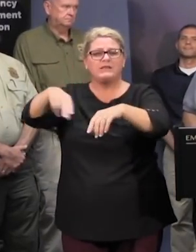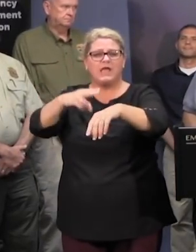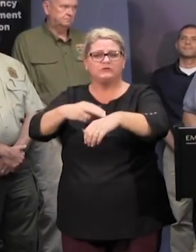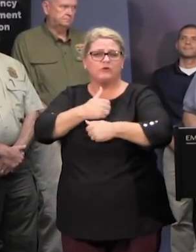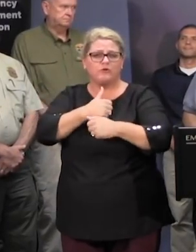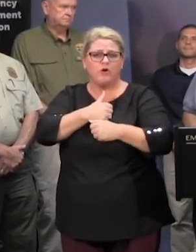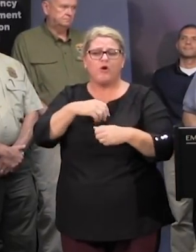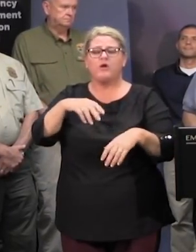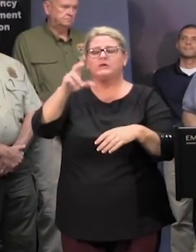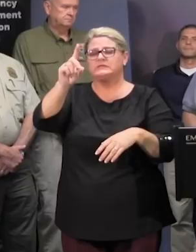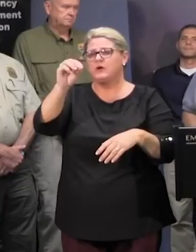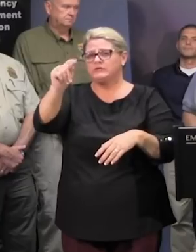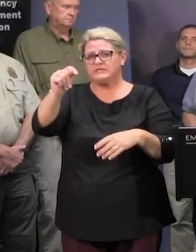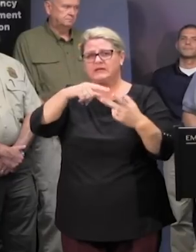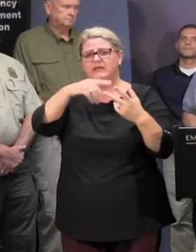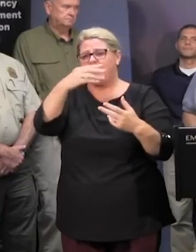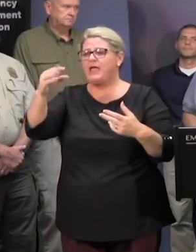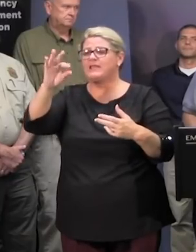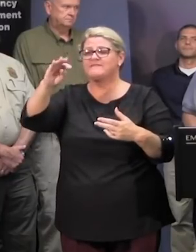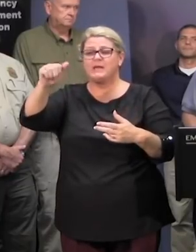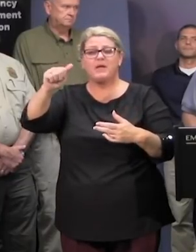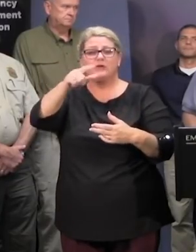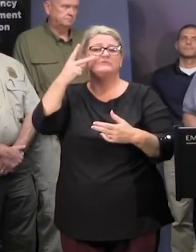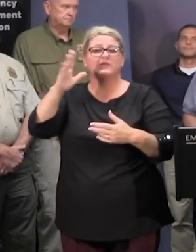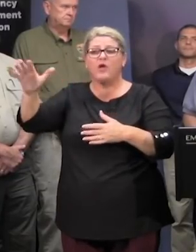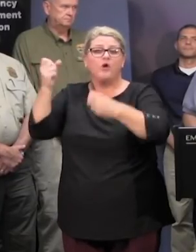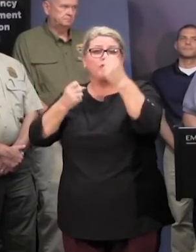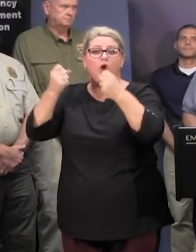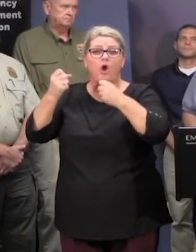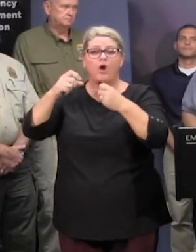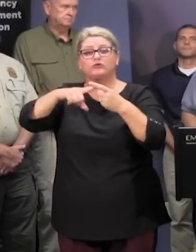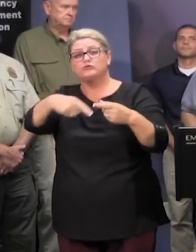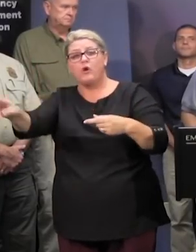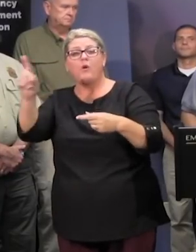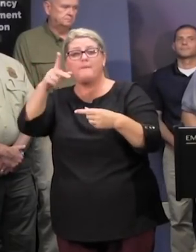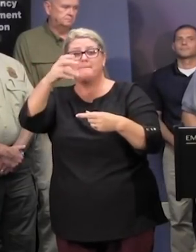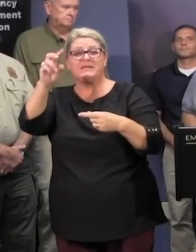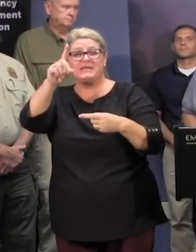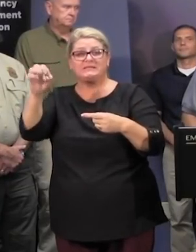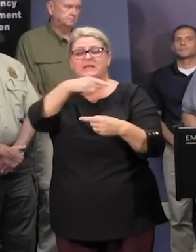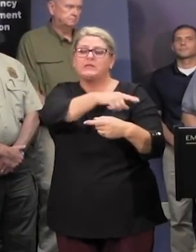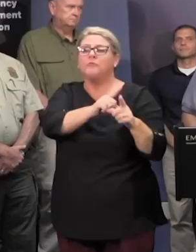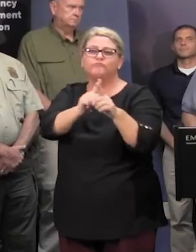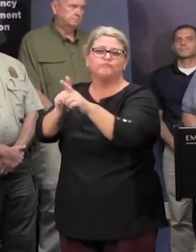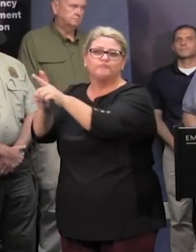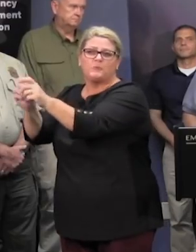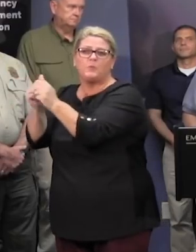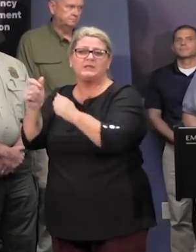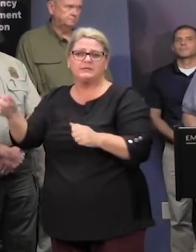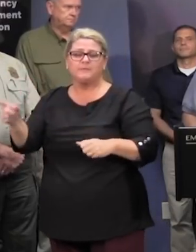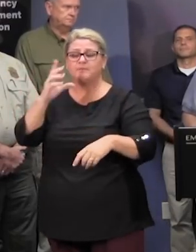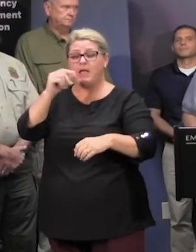transportation and fema their vehicles that will be en route to the pd area and last we are in the process of